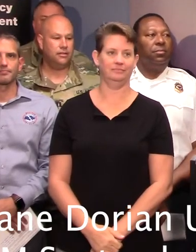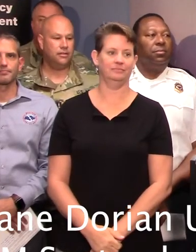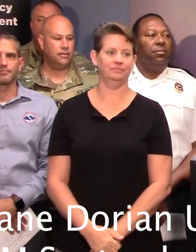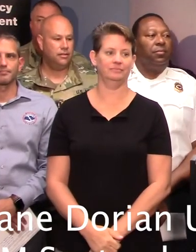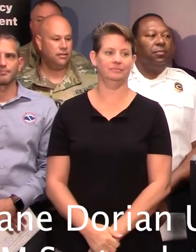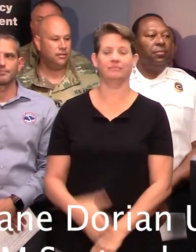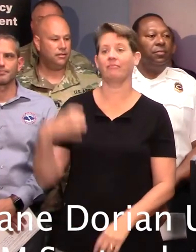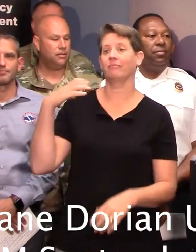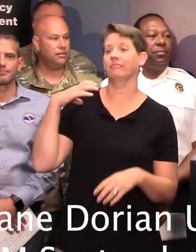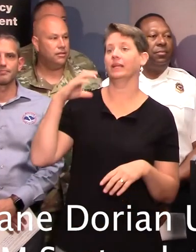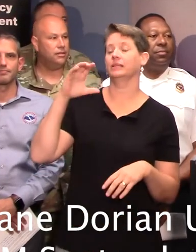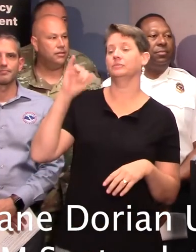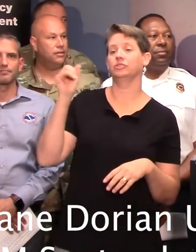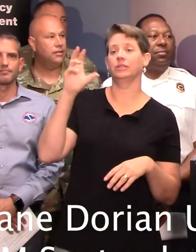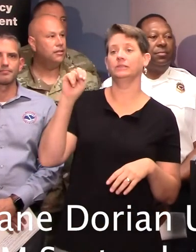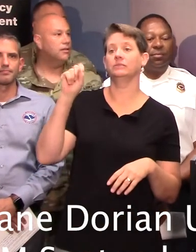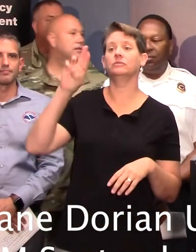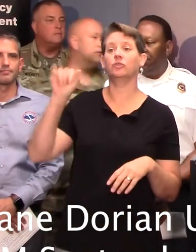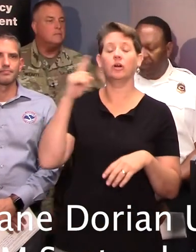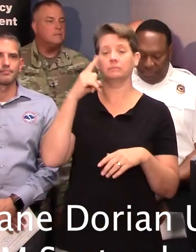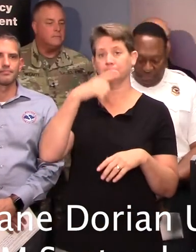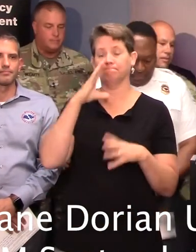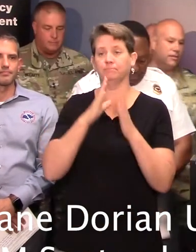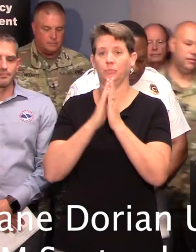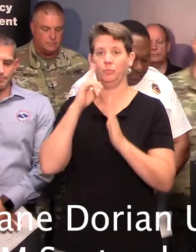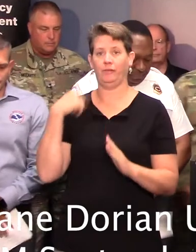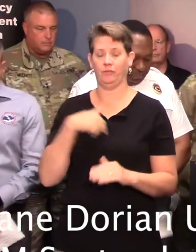Captain Jason Strong, chaplain, will you lead us in prayer, please?